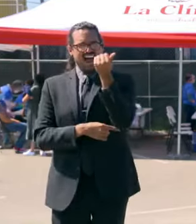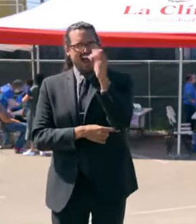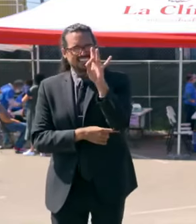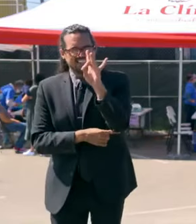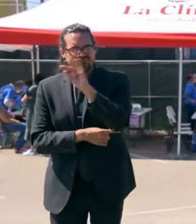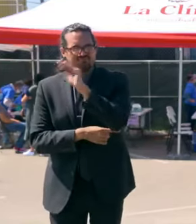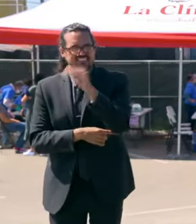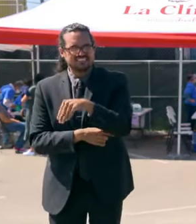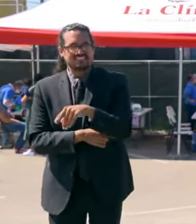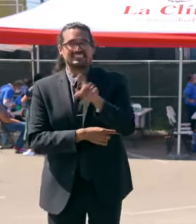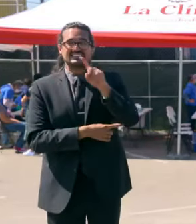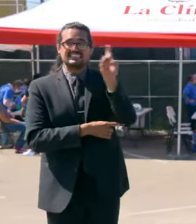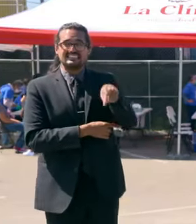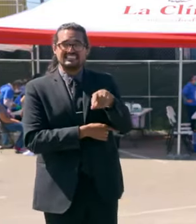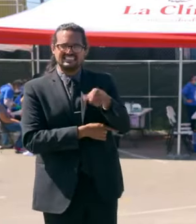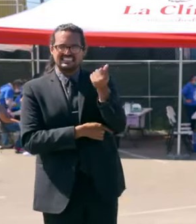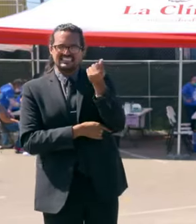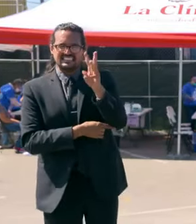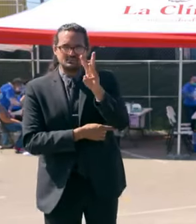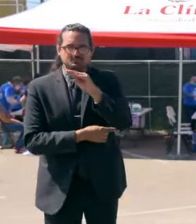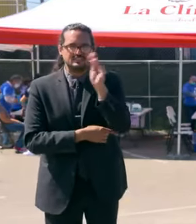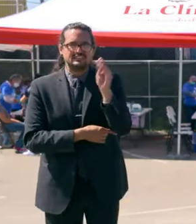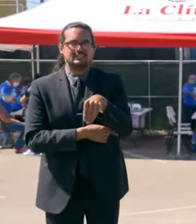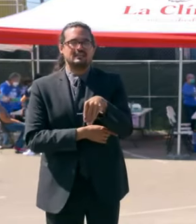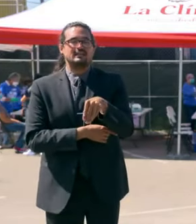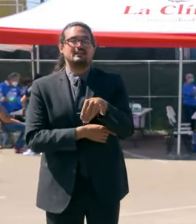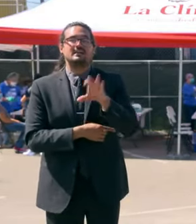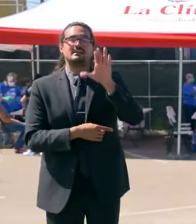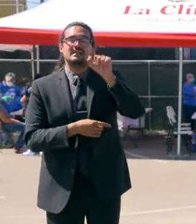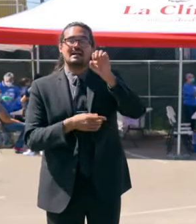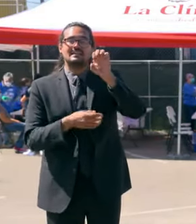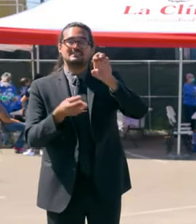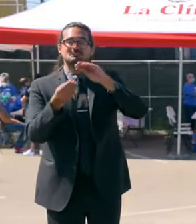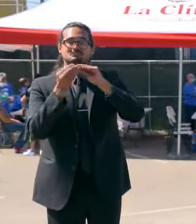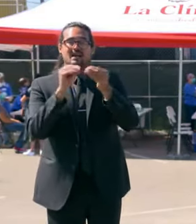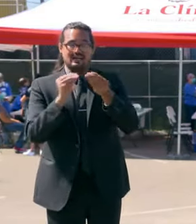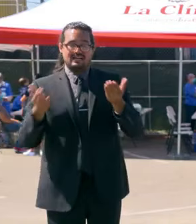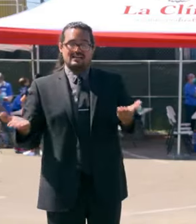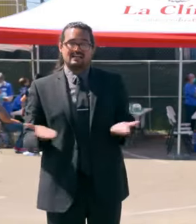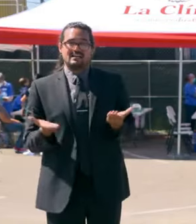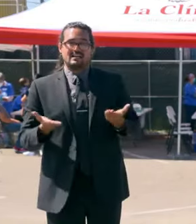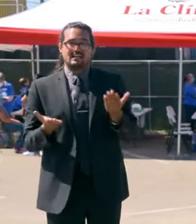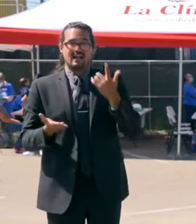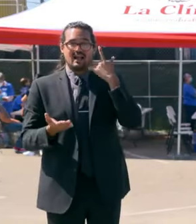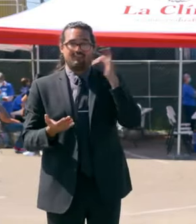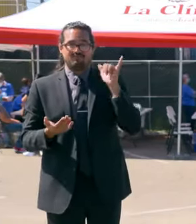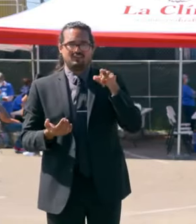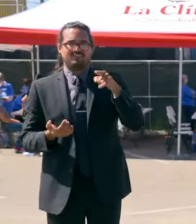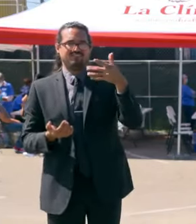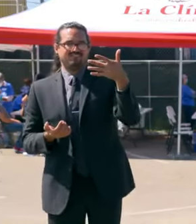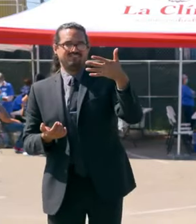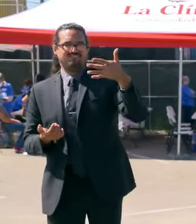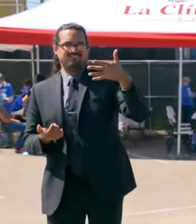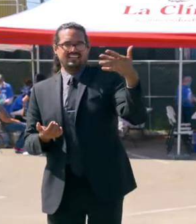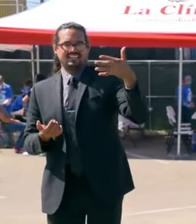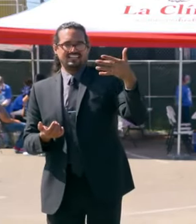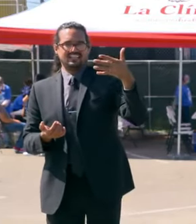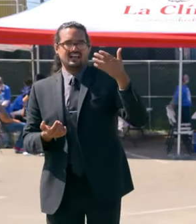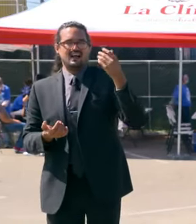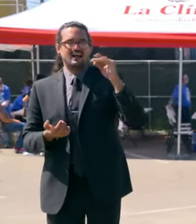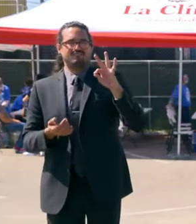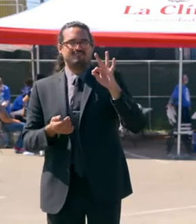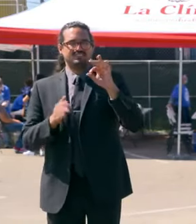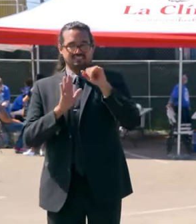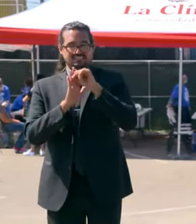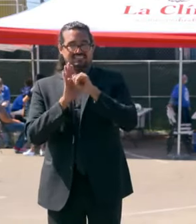16%. We have a case rate in California that's a fifth of the state of Texas. I